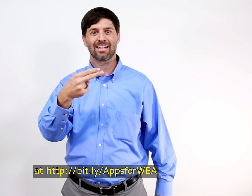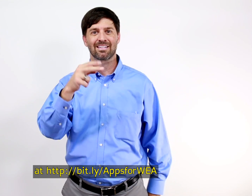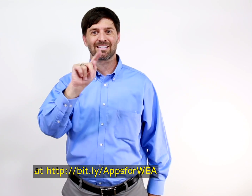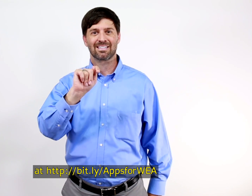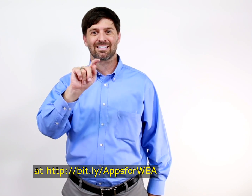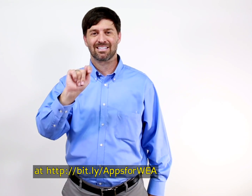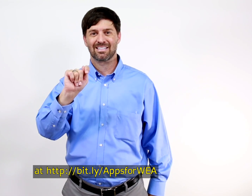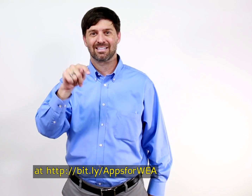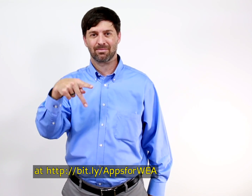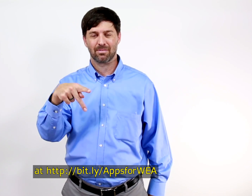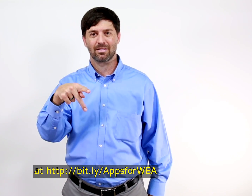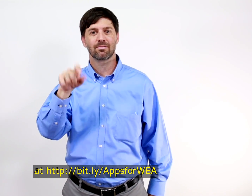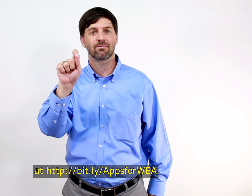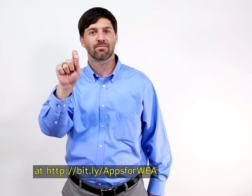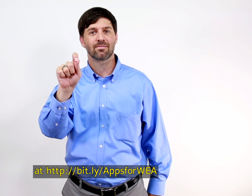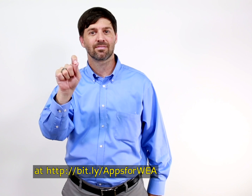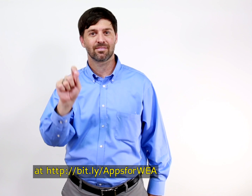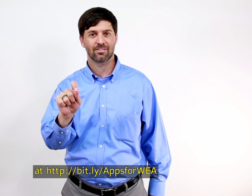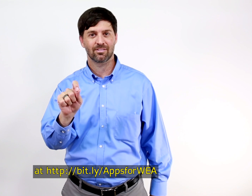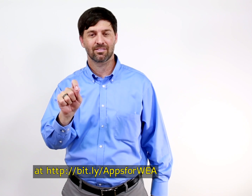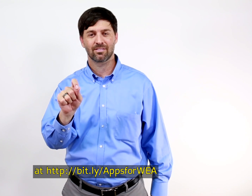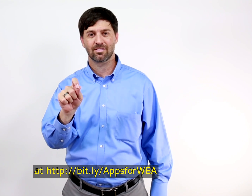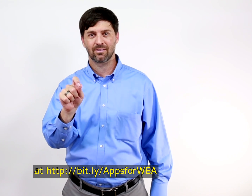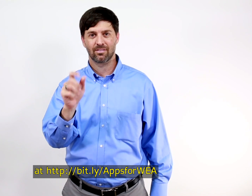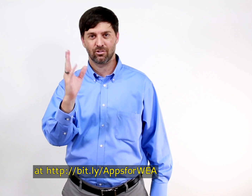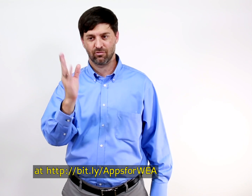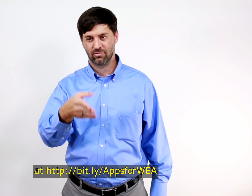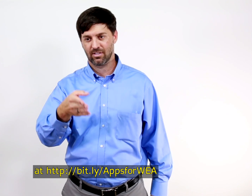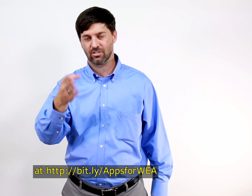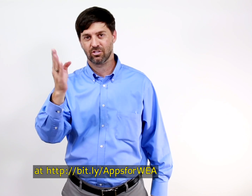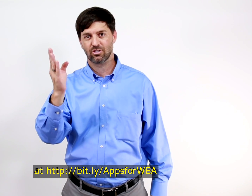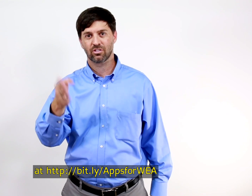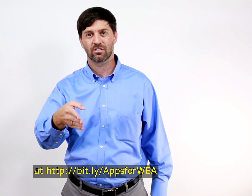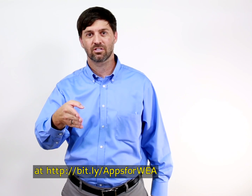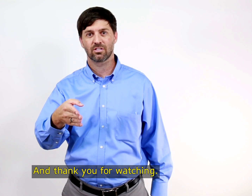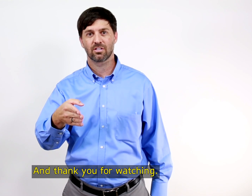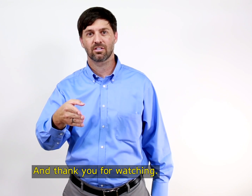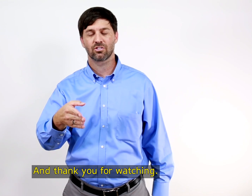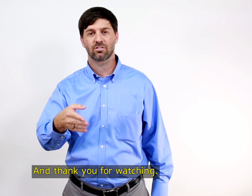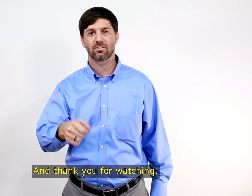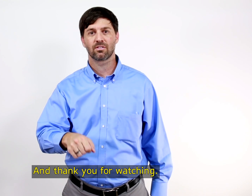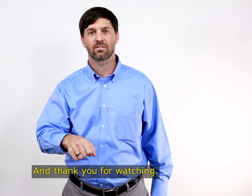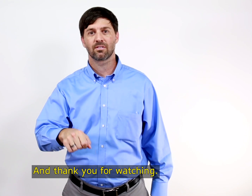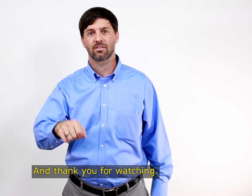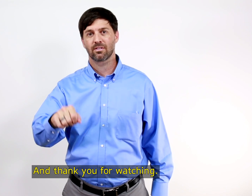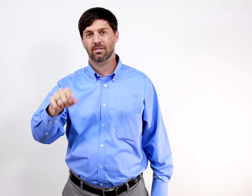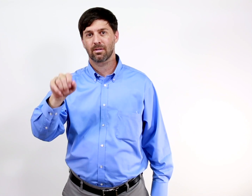a p p s f o r w e a and thank you for watching.